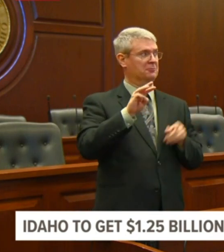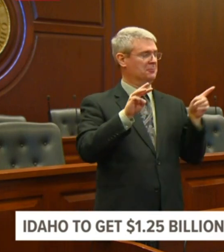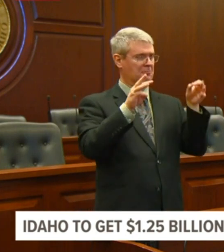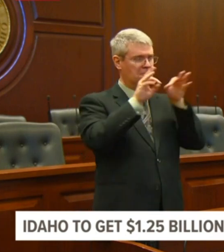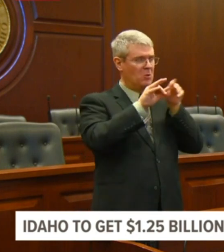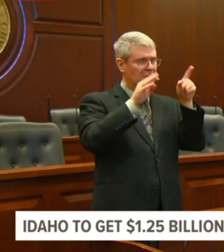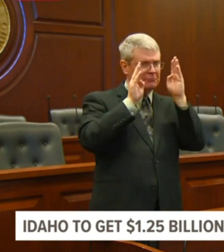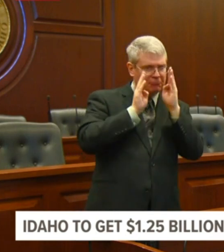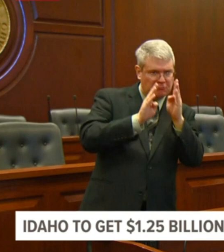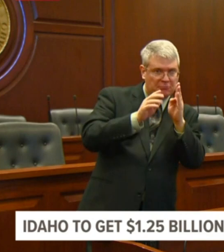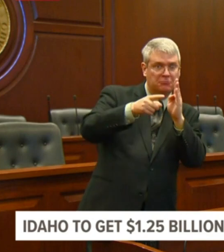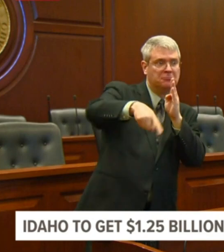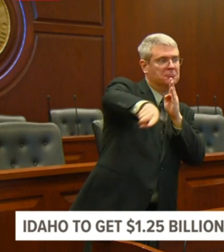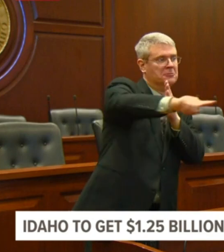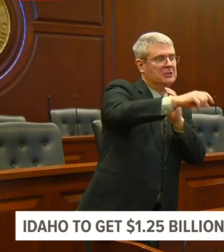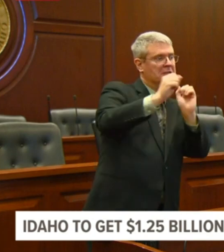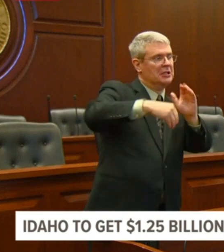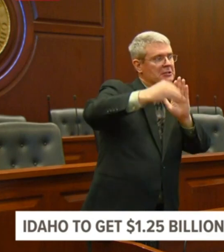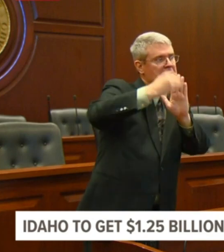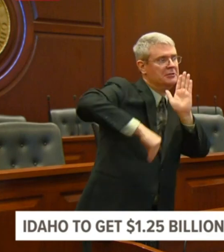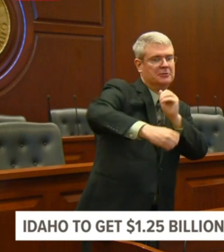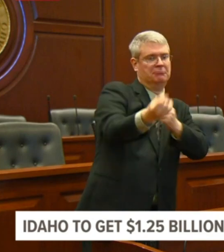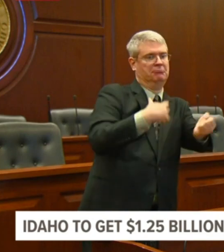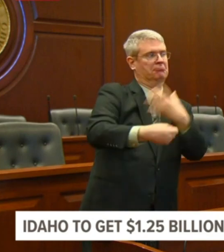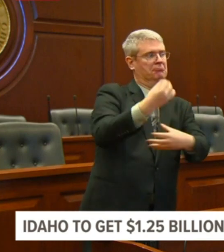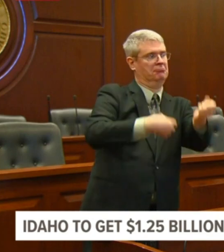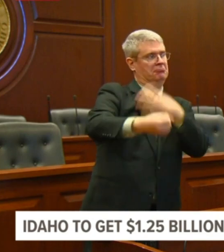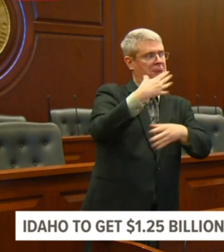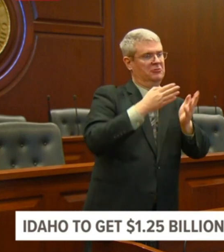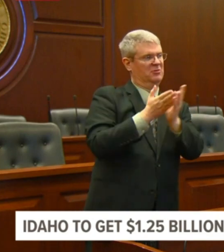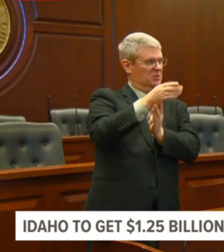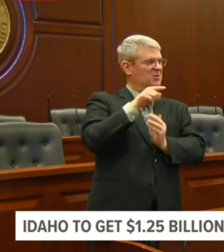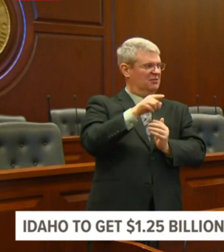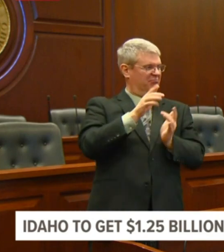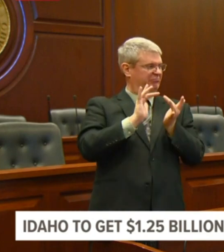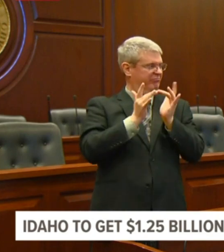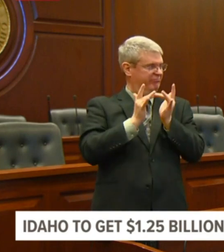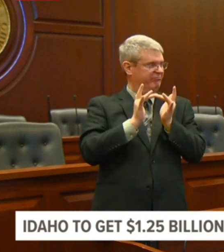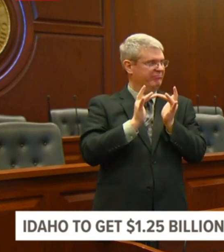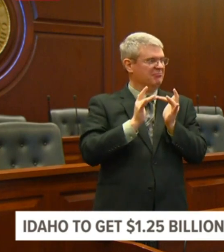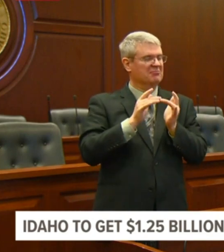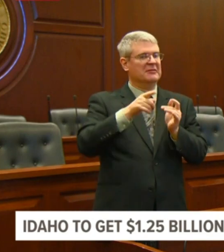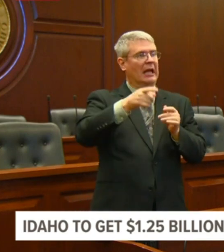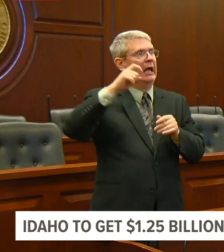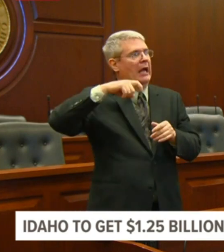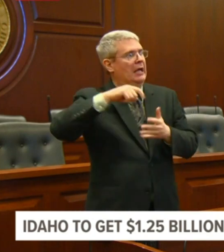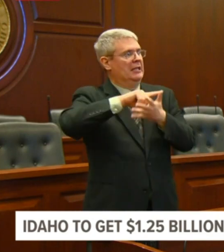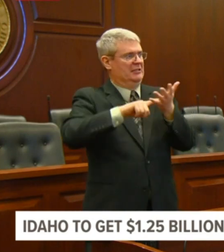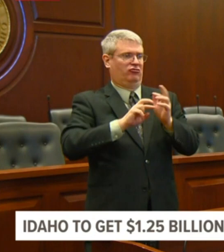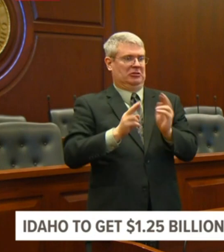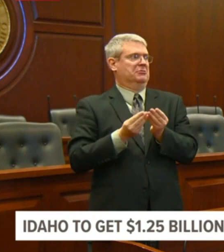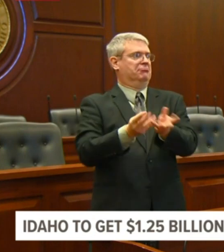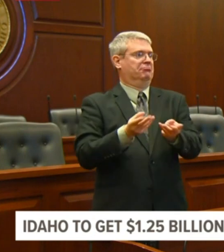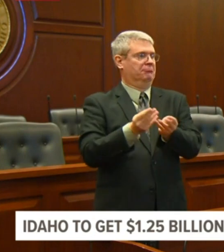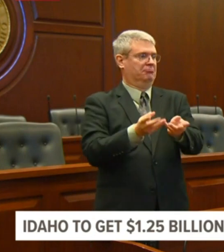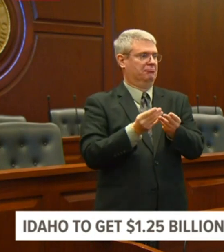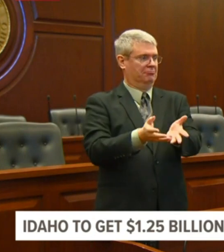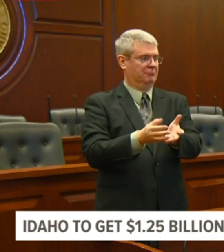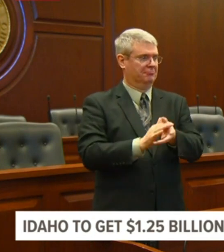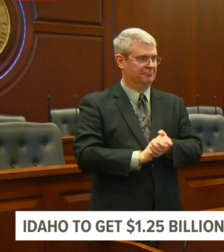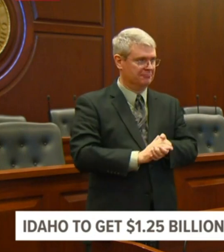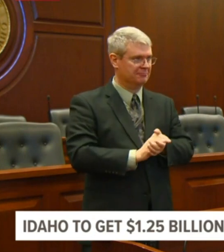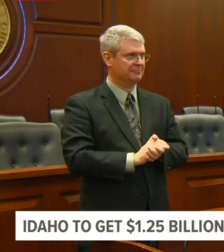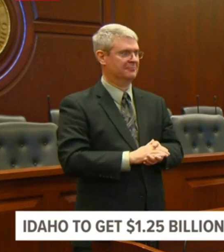that they need. So, with that, I have to read you from my cell phone some of the updates that have changed as of